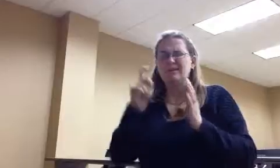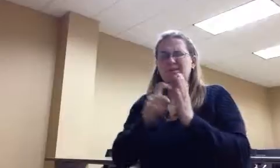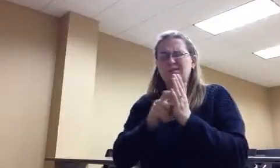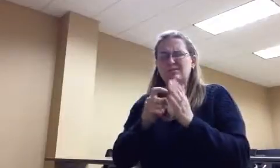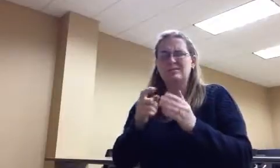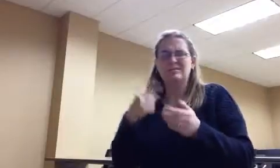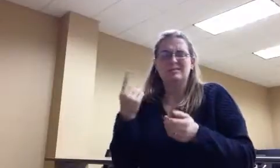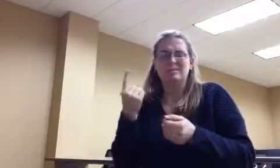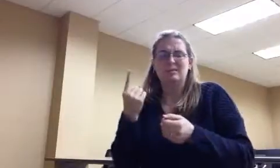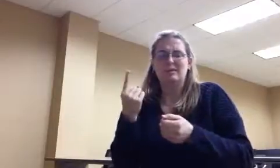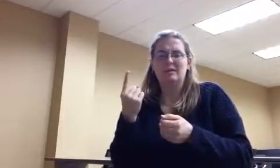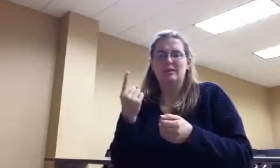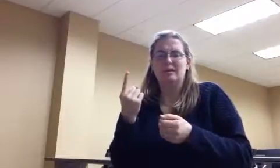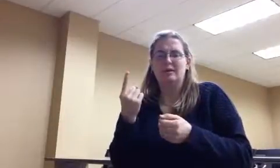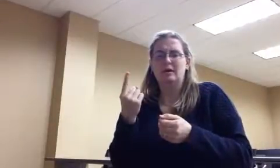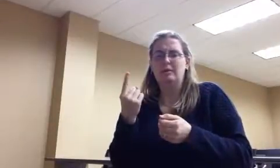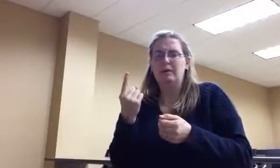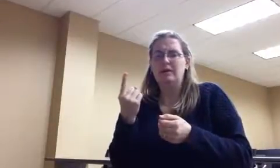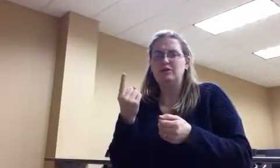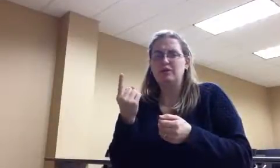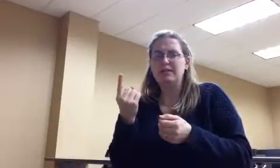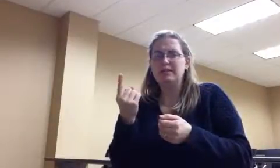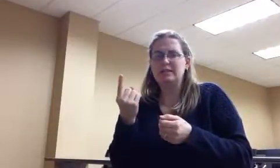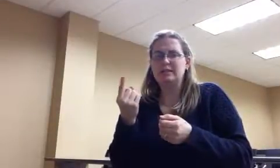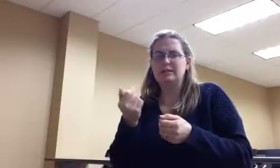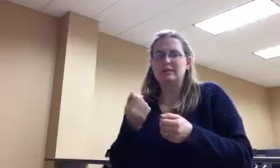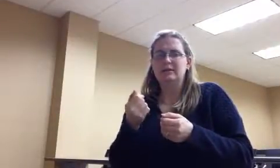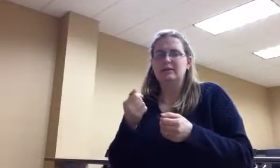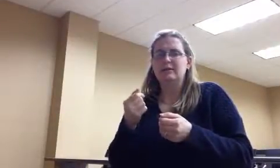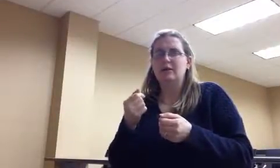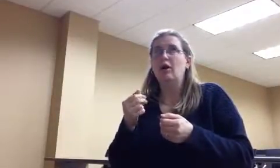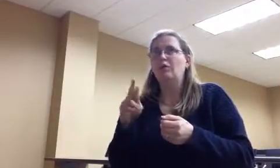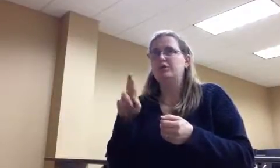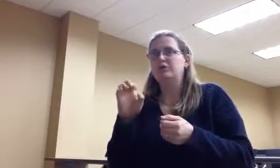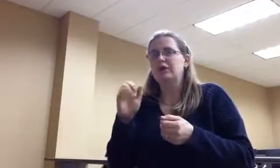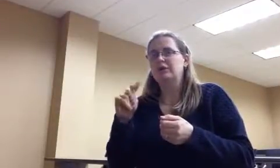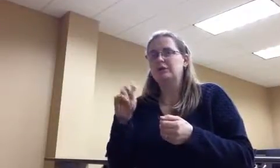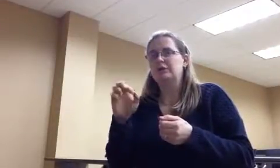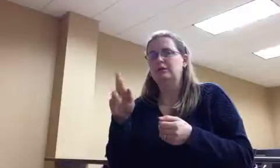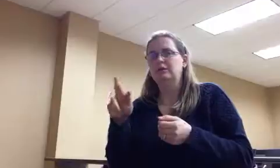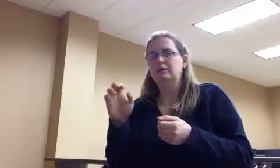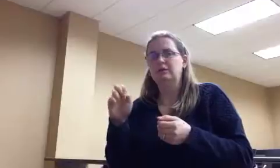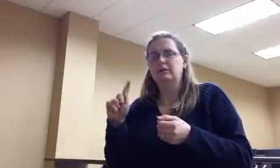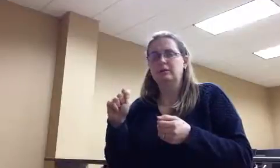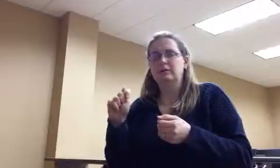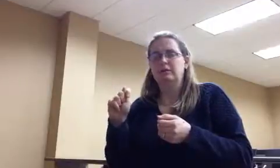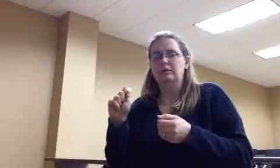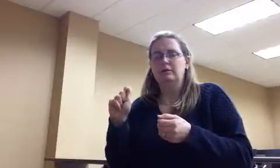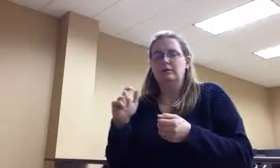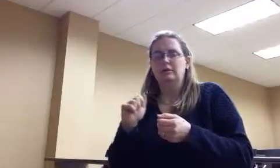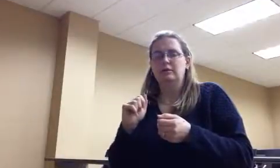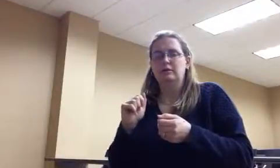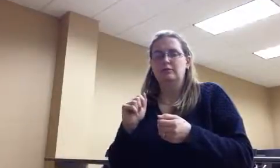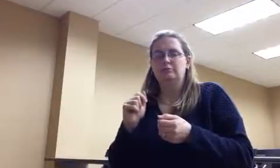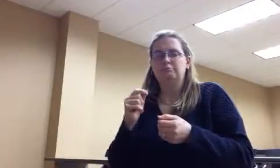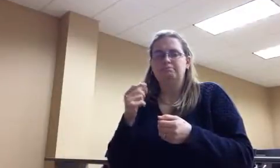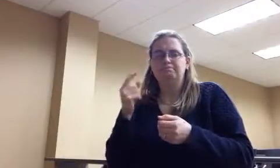wore a white shirt at the retreat, or you may know other things.